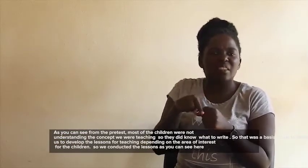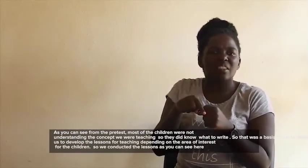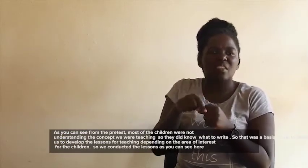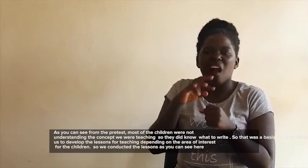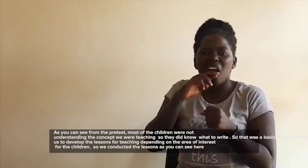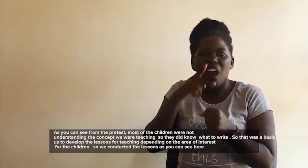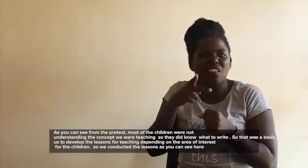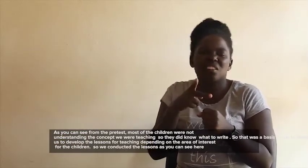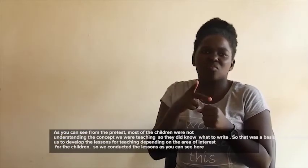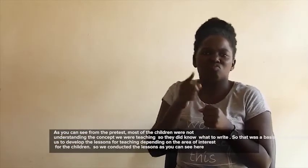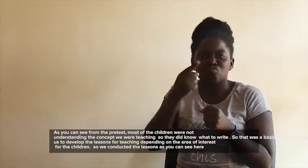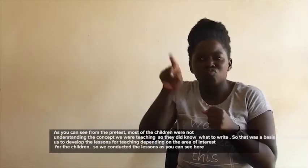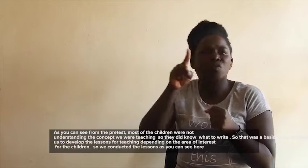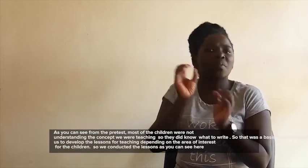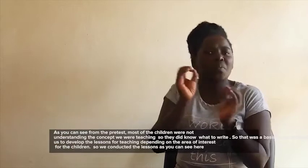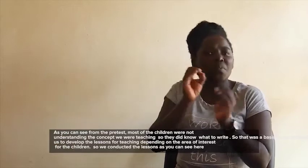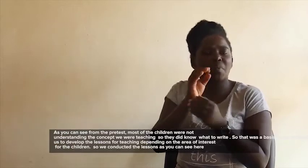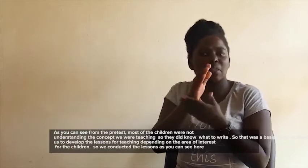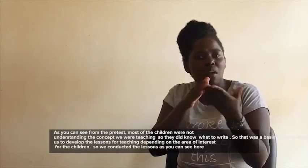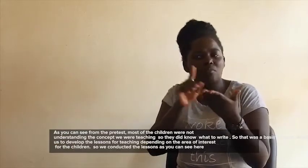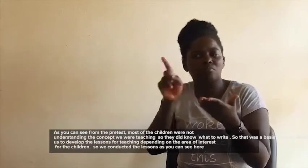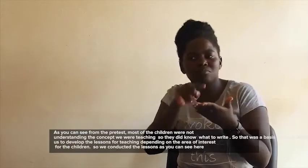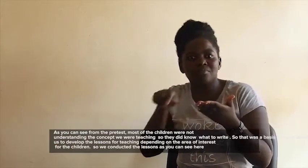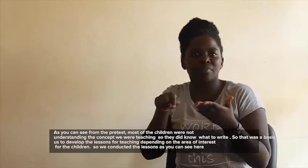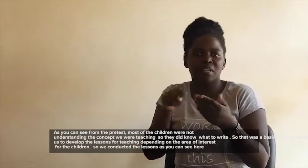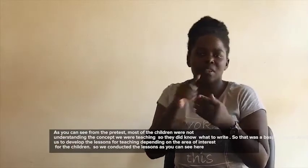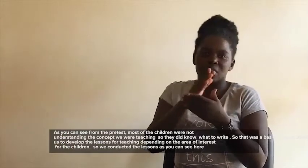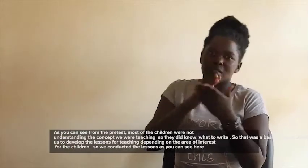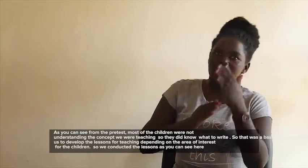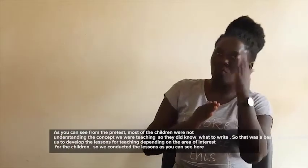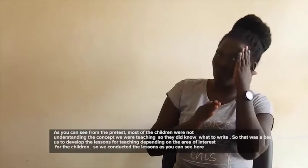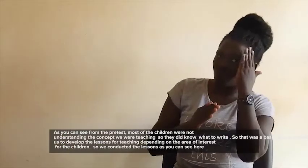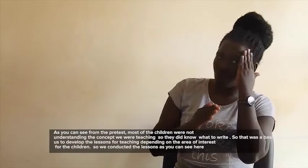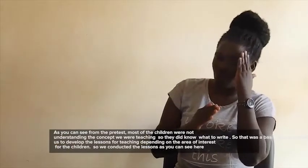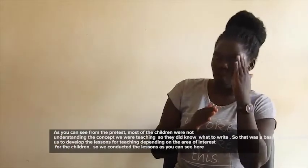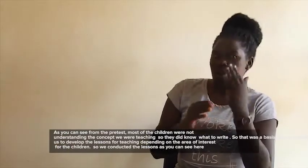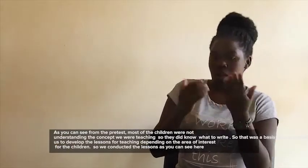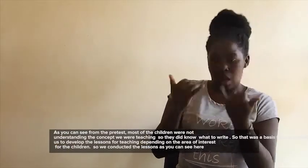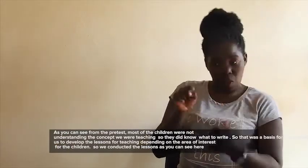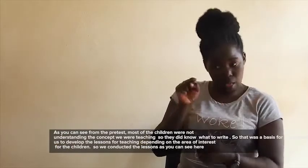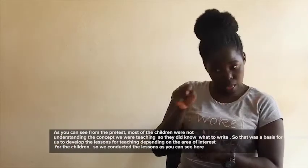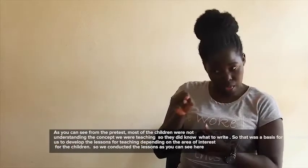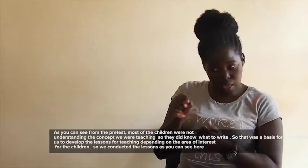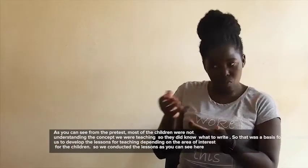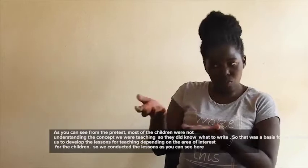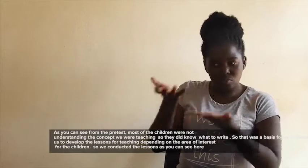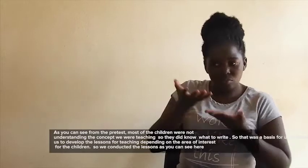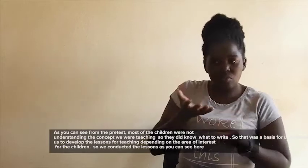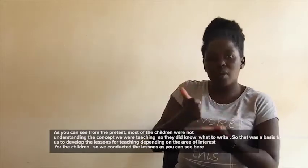were not understanding the concept we were teaching. They didn't know what to write. So